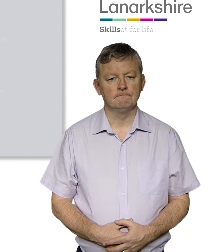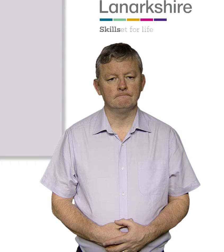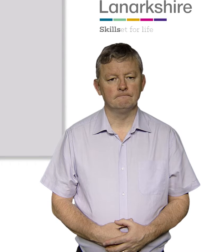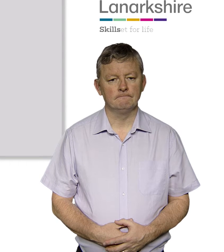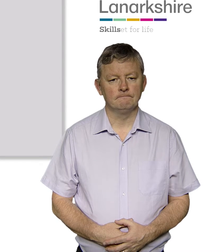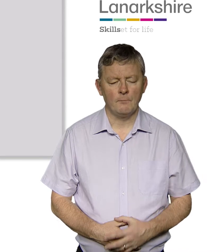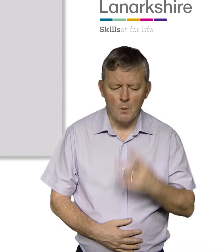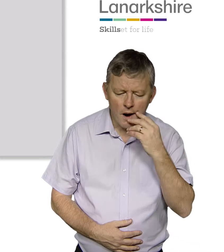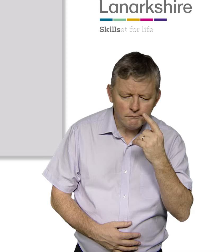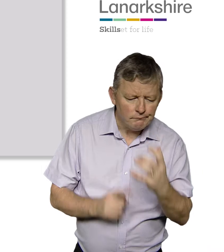Our actions